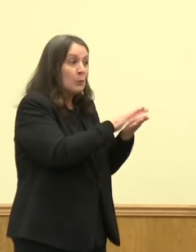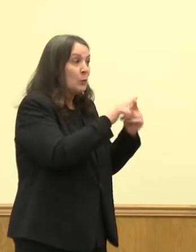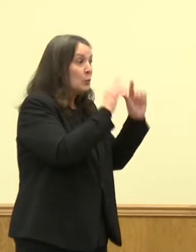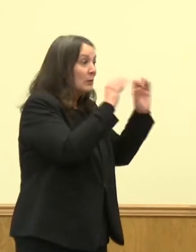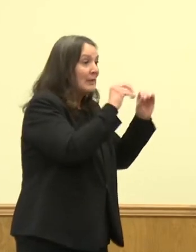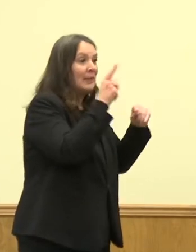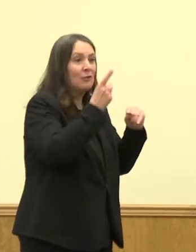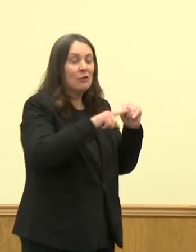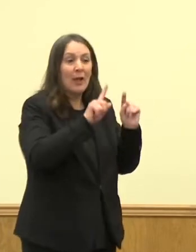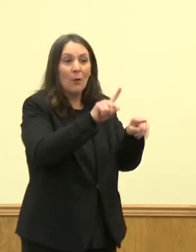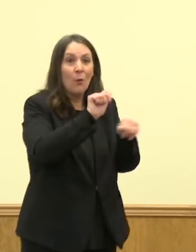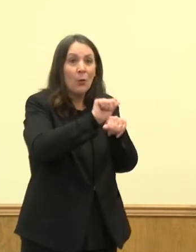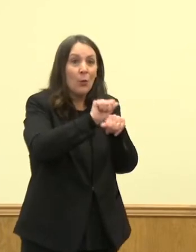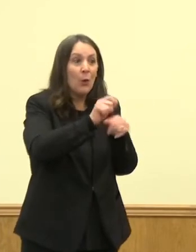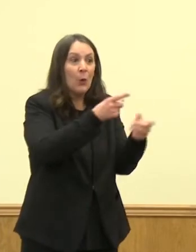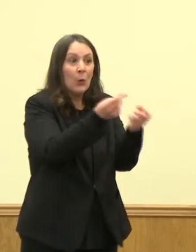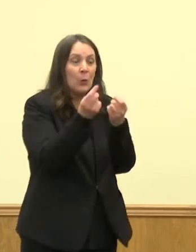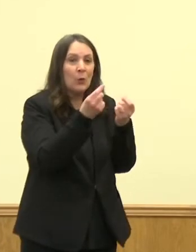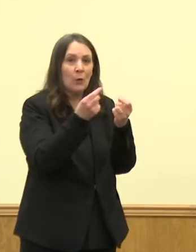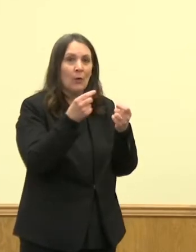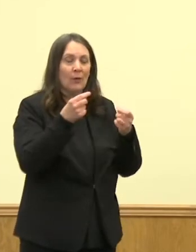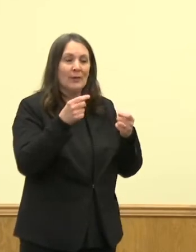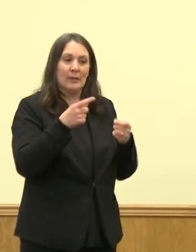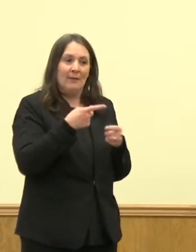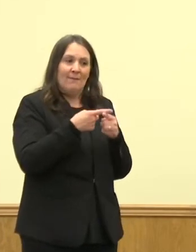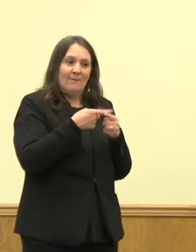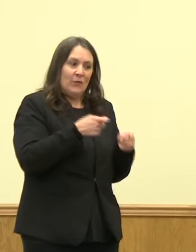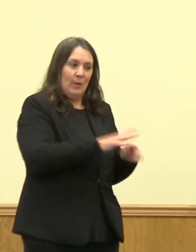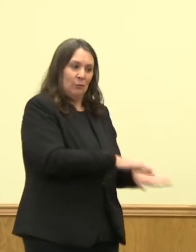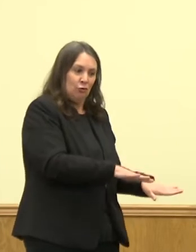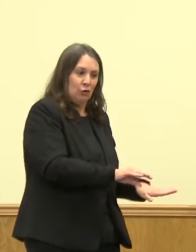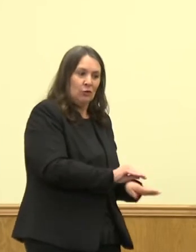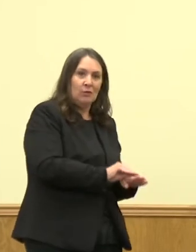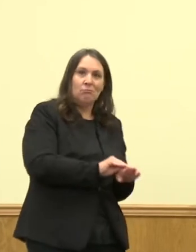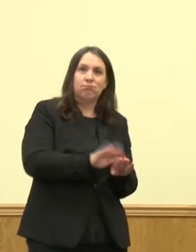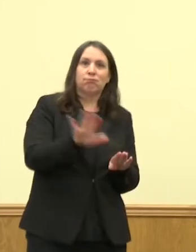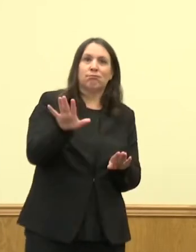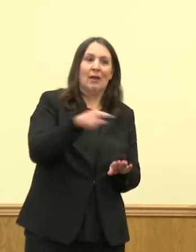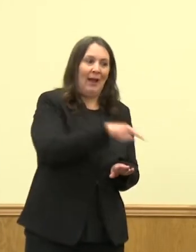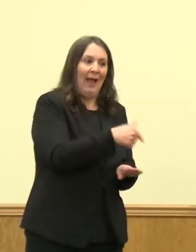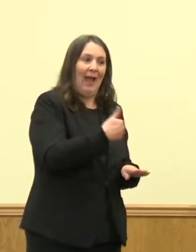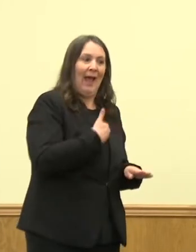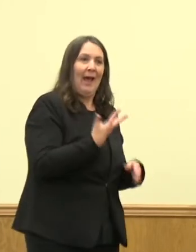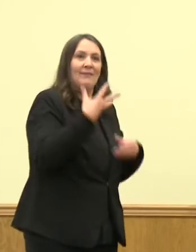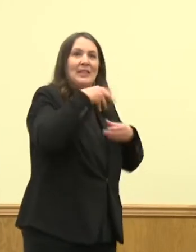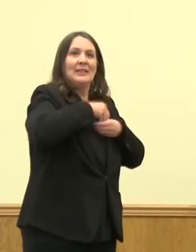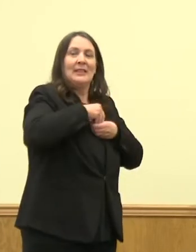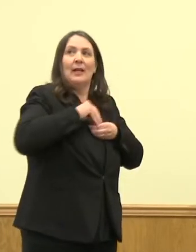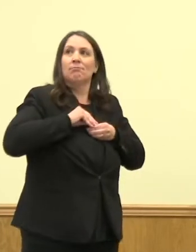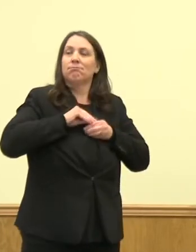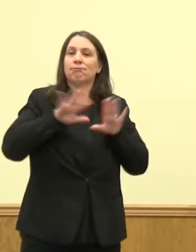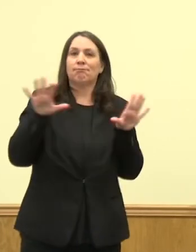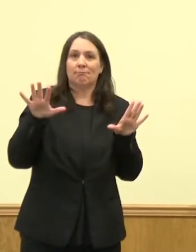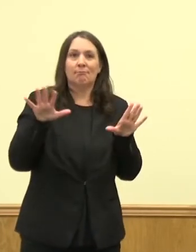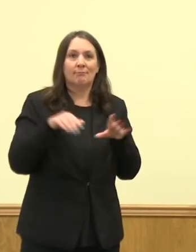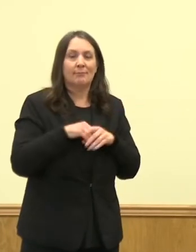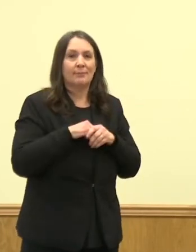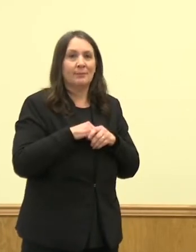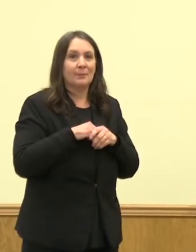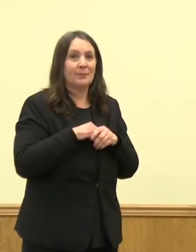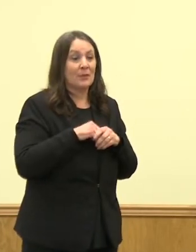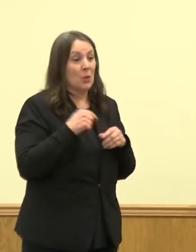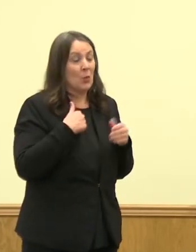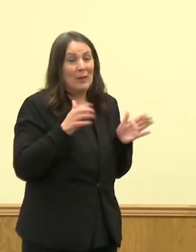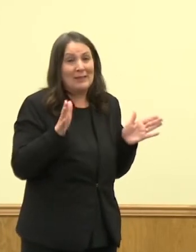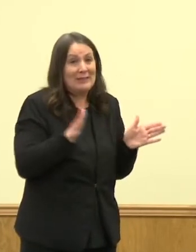stemming a lot from household exposures. And again, that population of young children is really important for them to get vaccinated, if eligible, and then